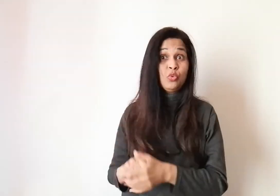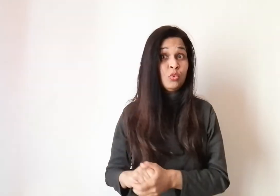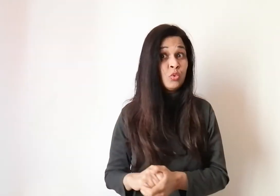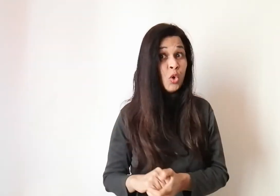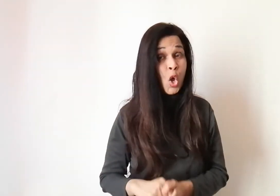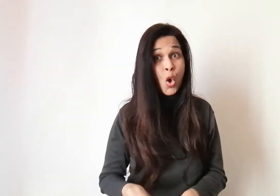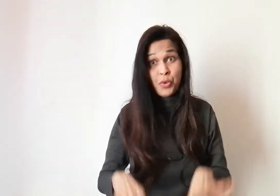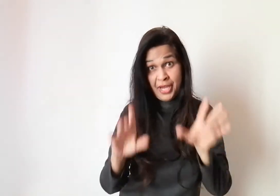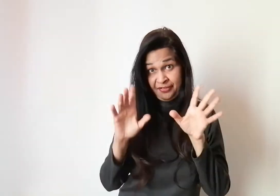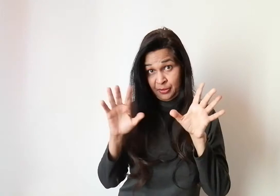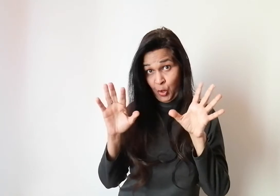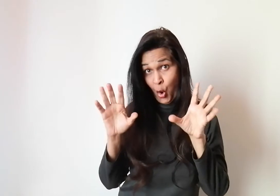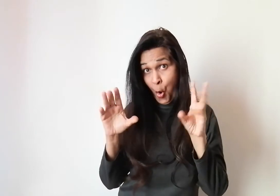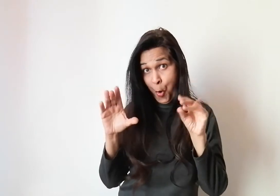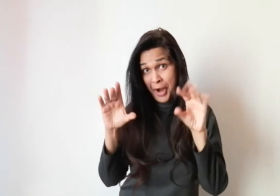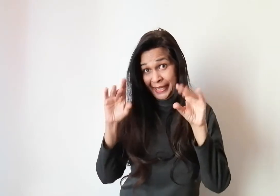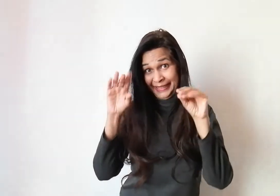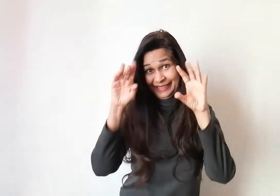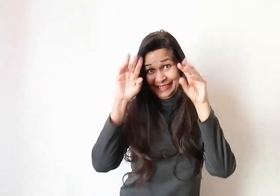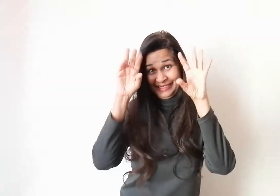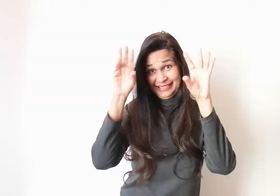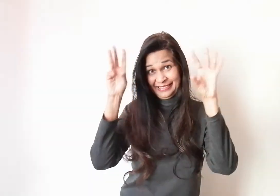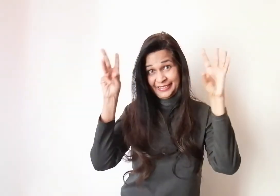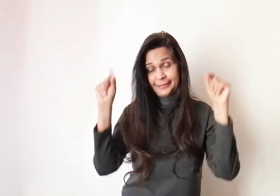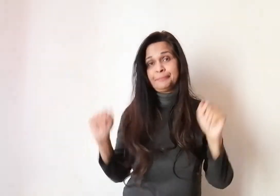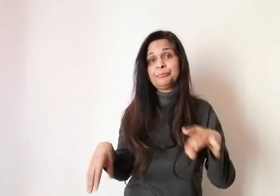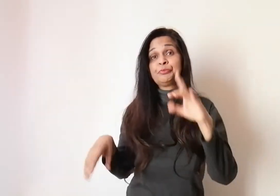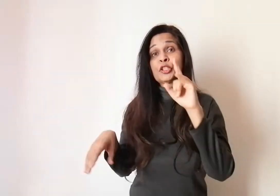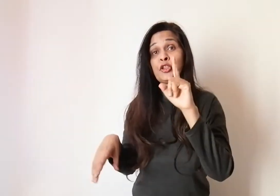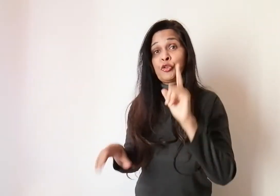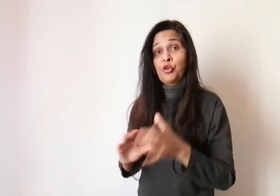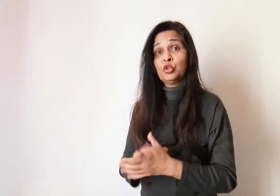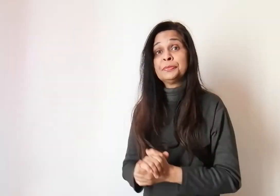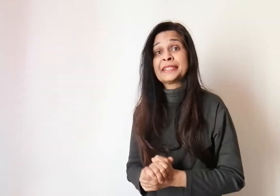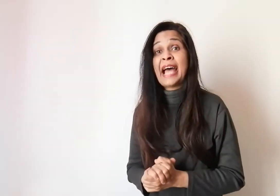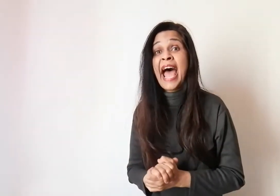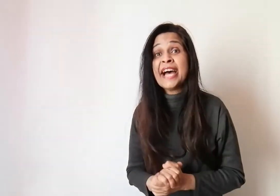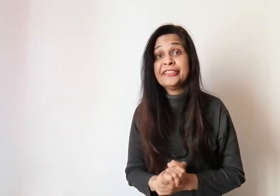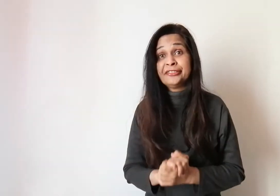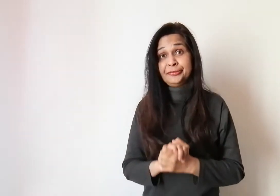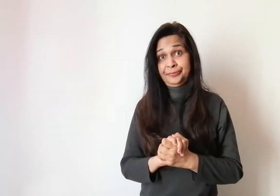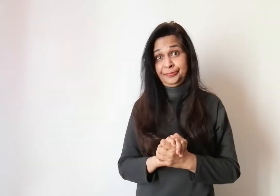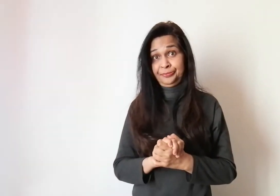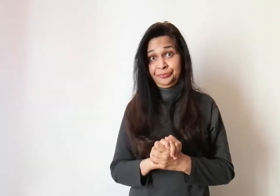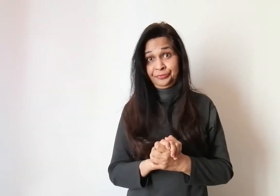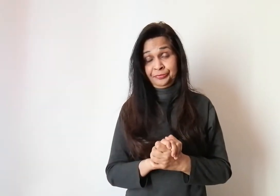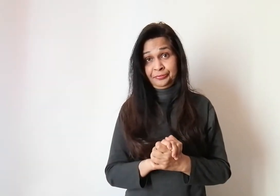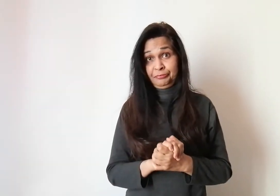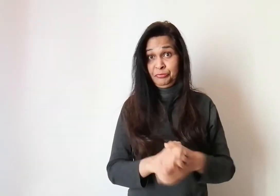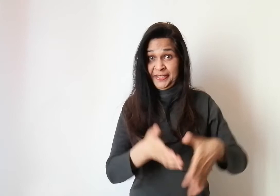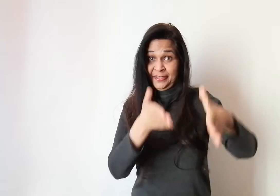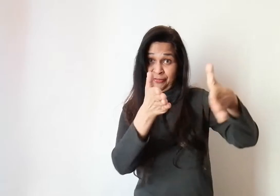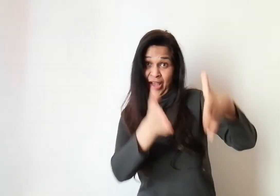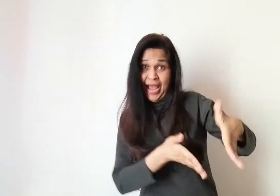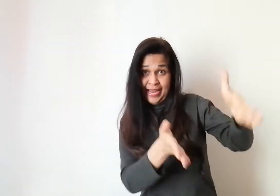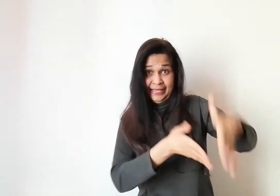we have some oils. The road must have, must divide.